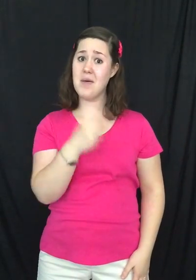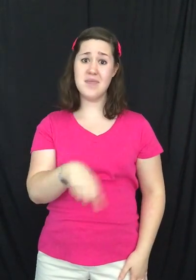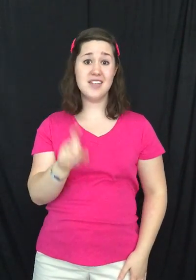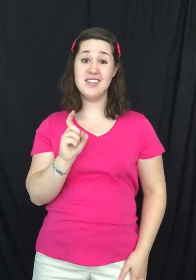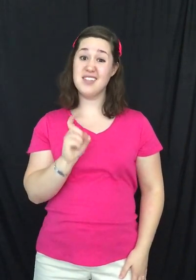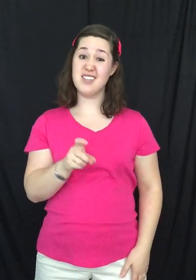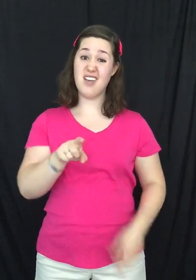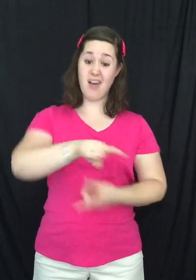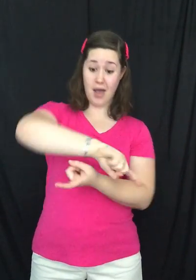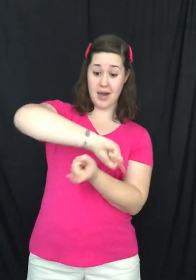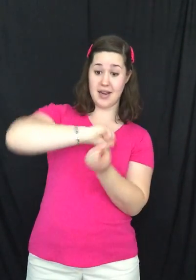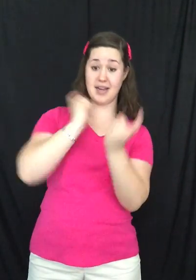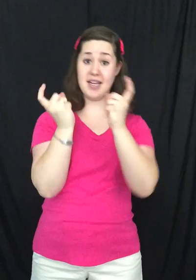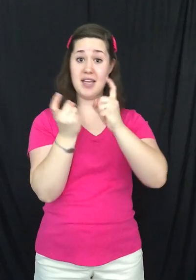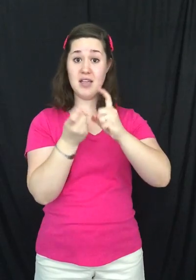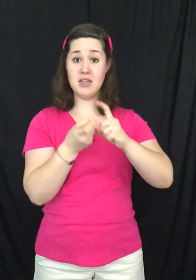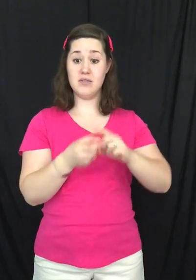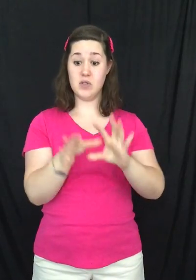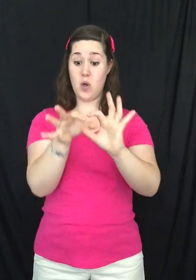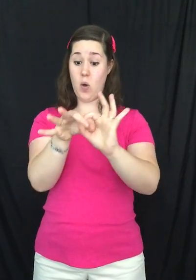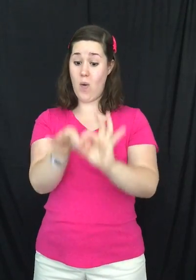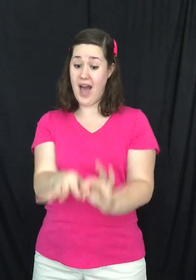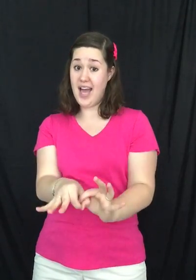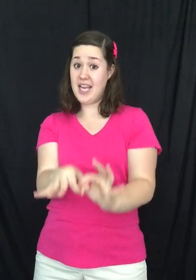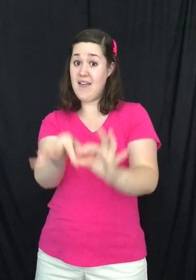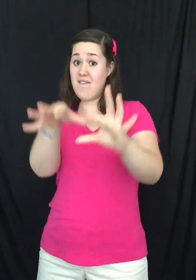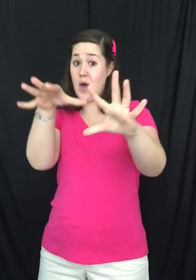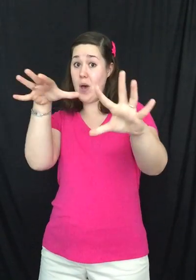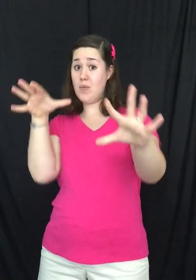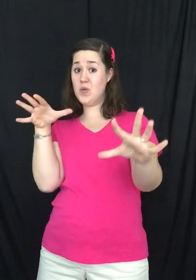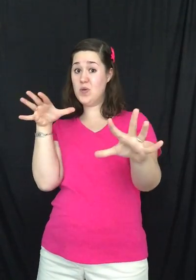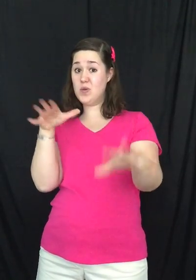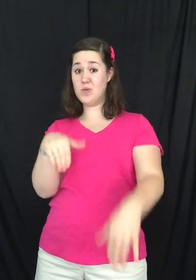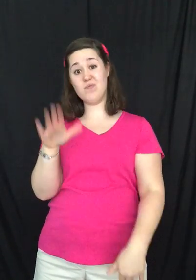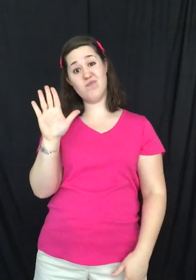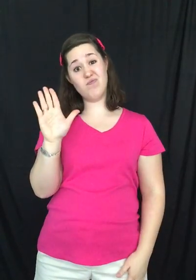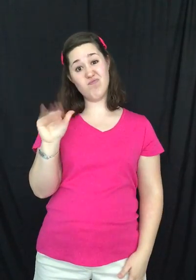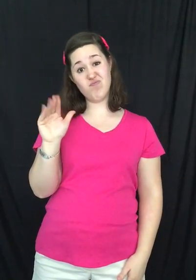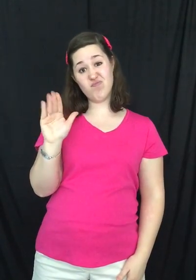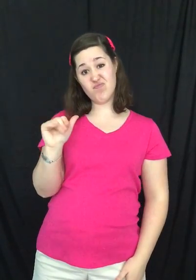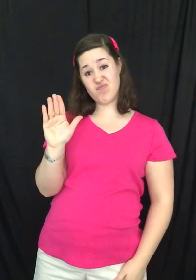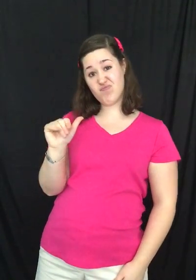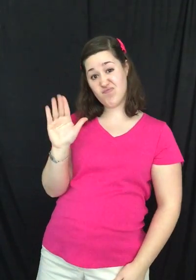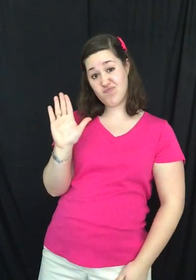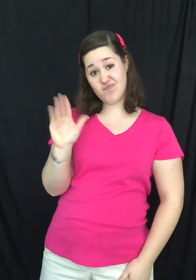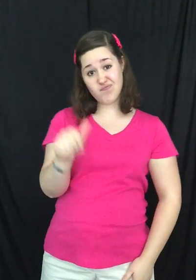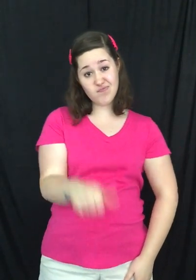Something's got a gift So I give up you Oh